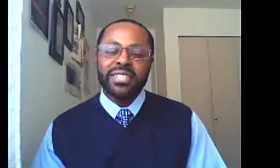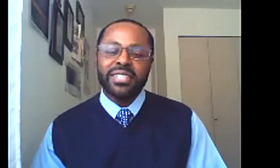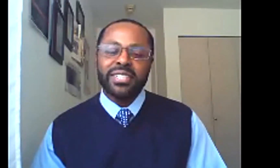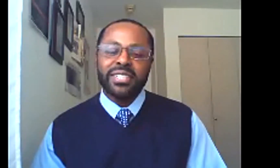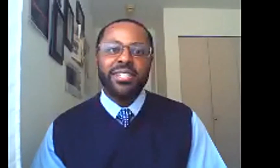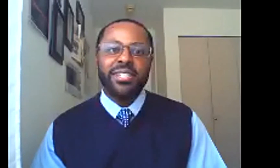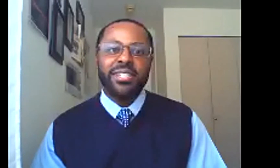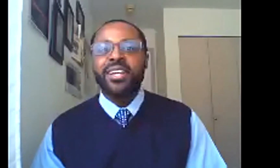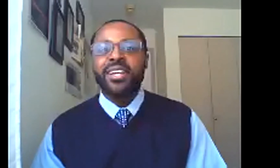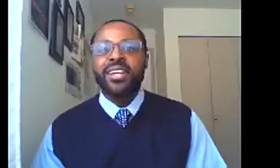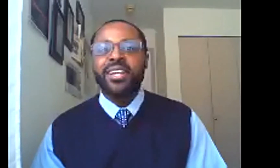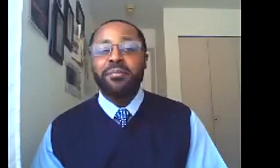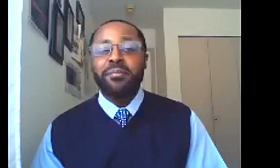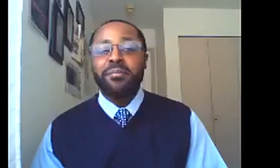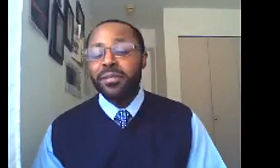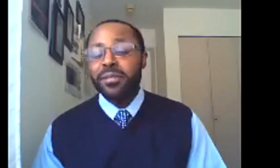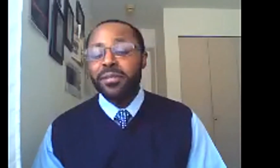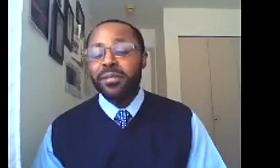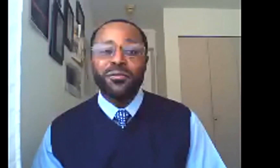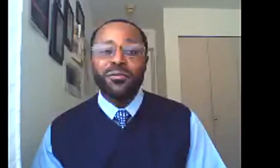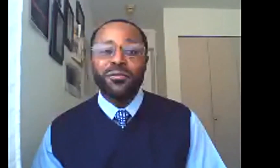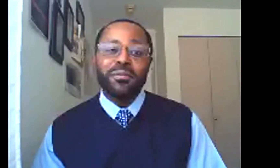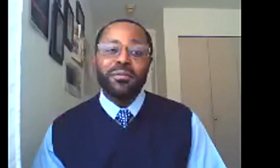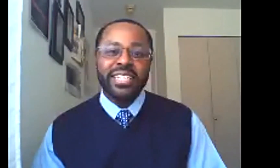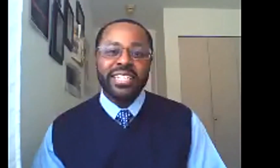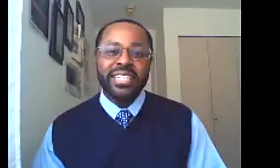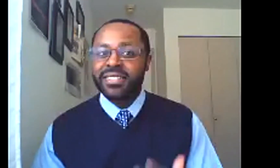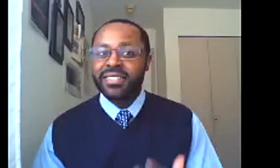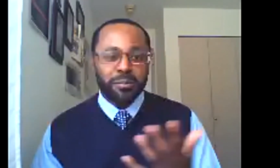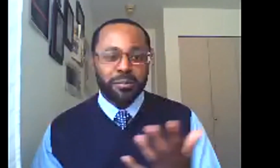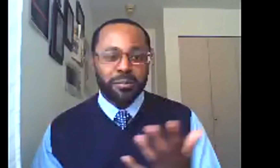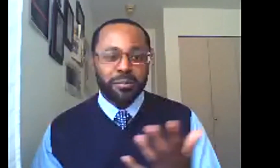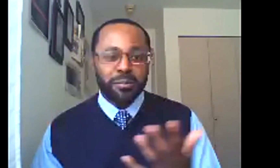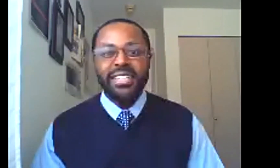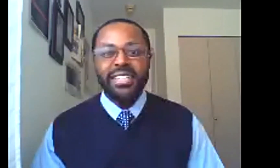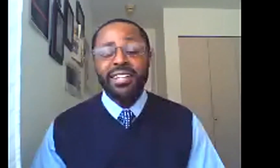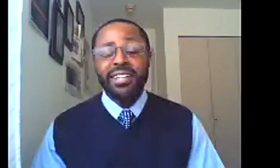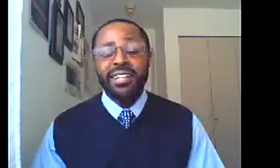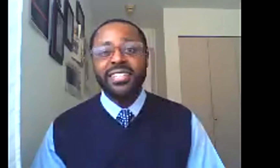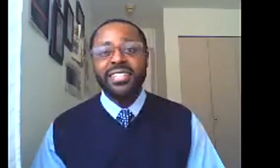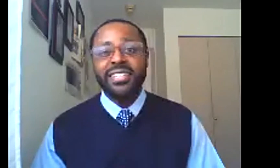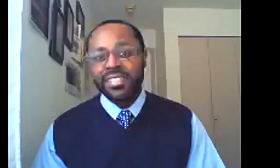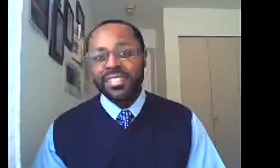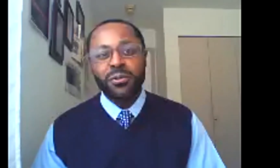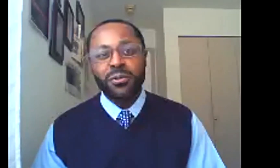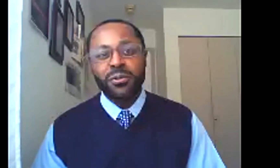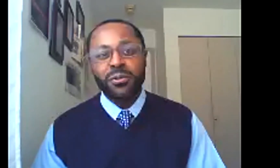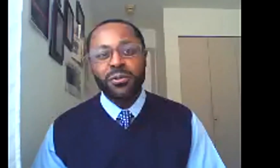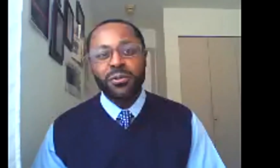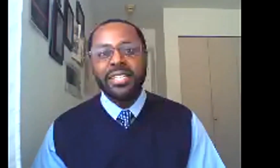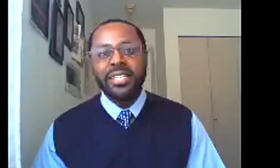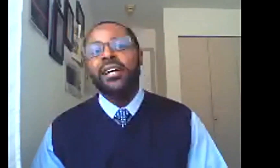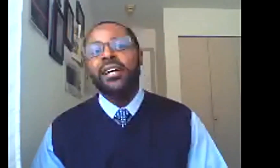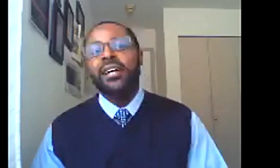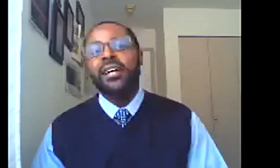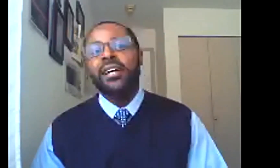voting, of course, is a major one, uh, becoming informed, becoming educated, participating in dialogues like this are an important